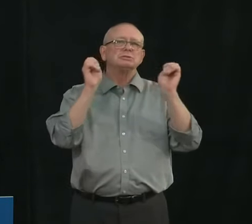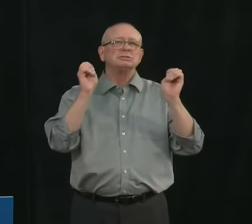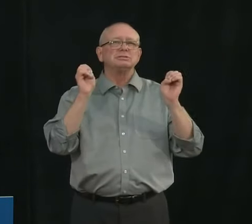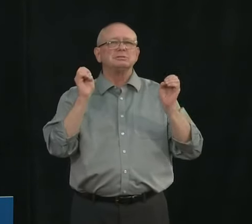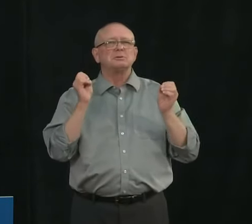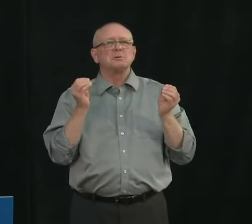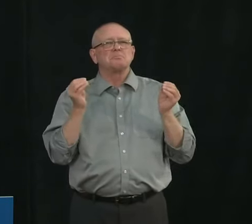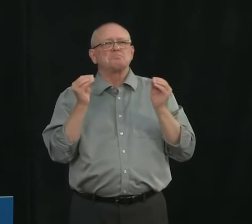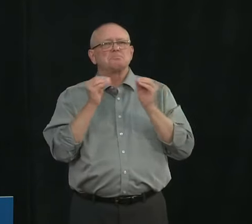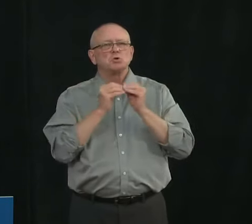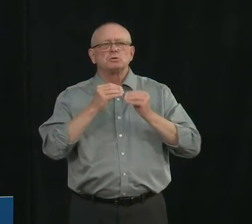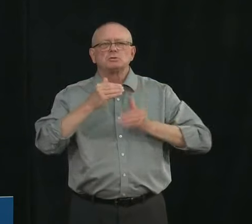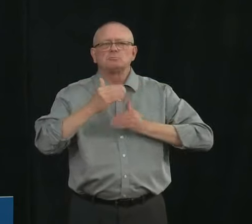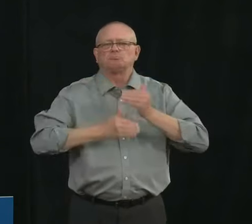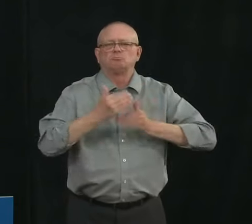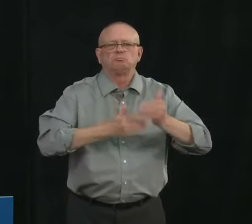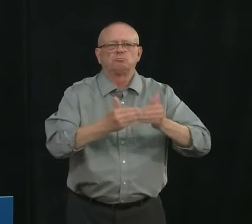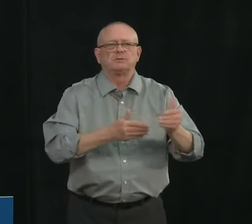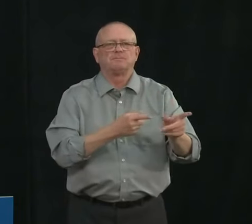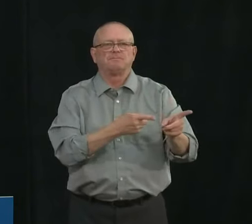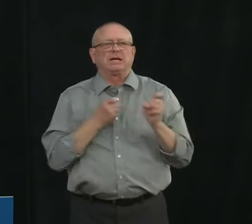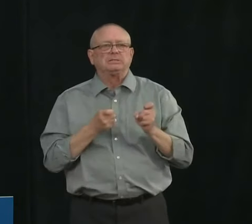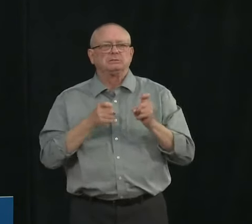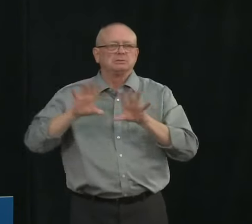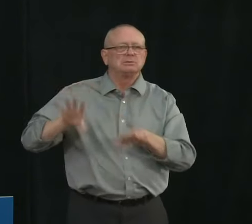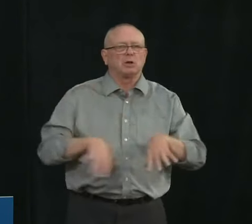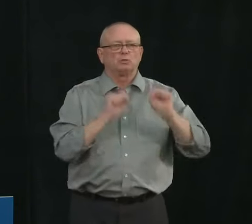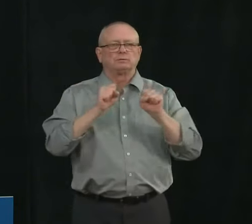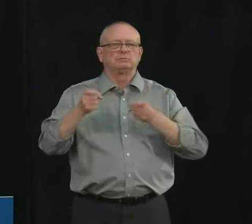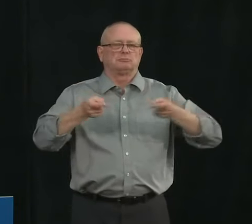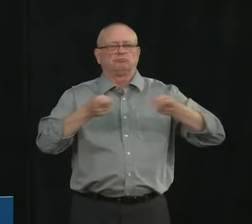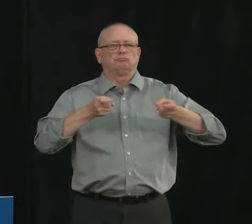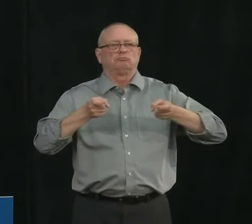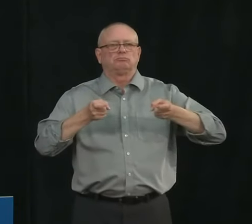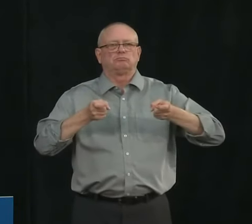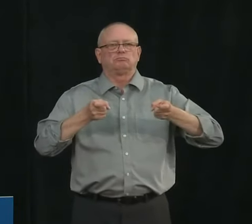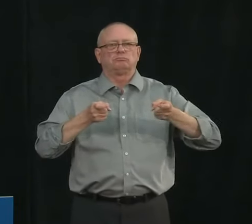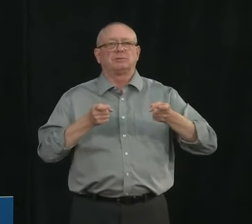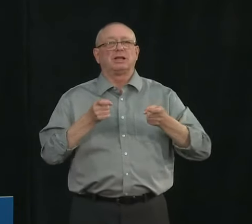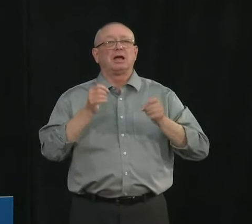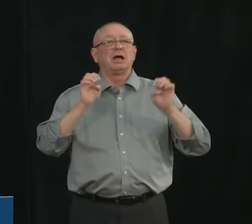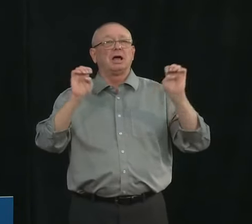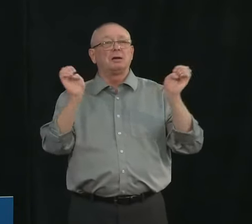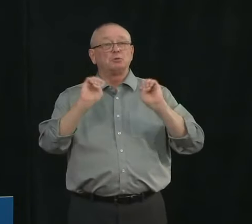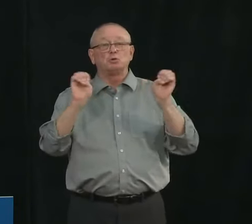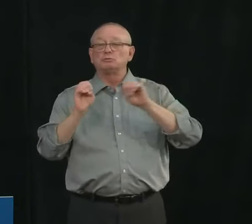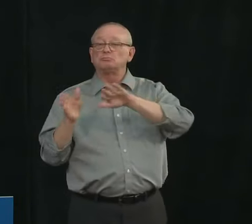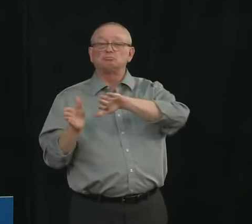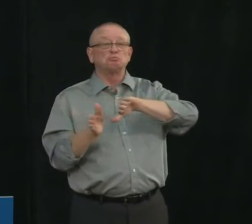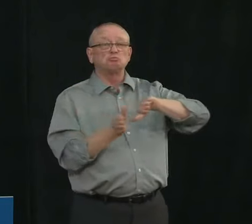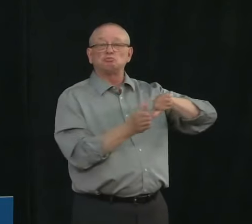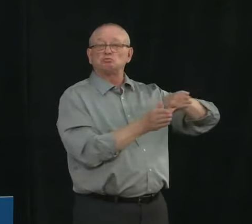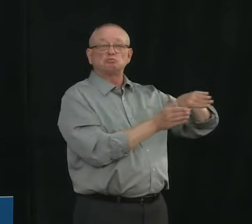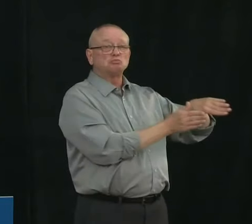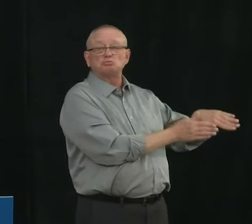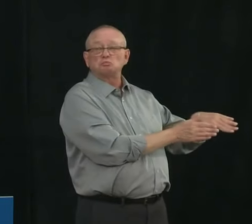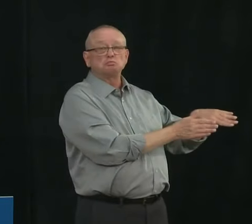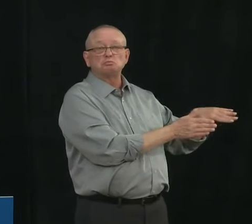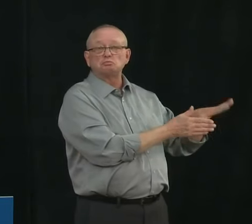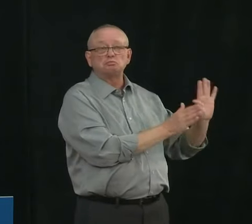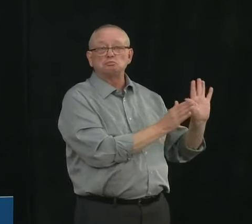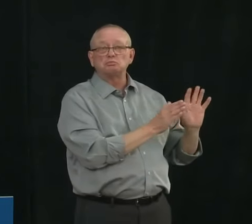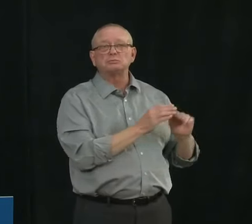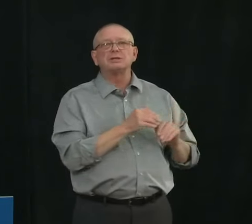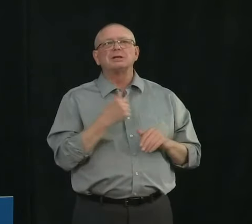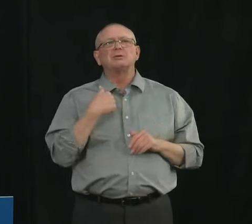response but it doesn't if that measure is ended we still are able to respond and we do have other tools that we can